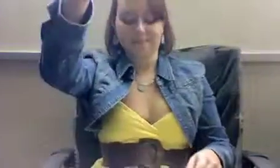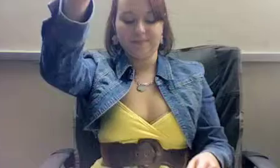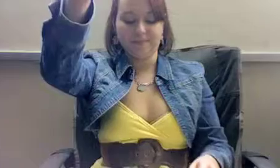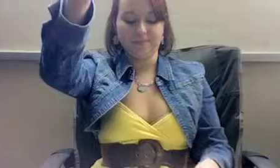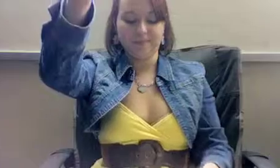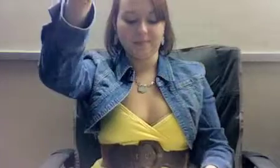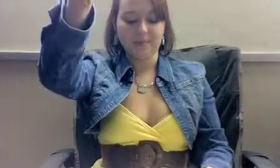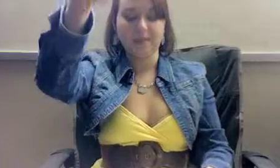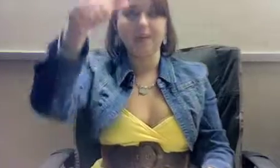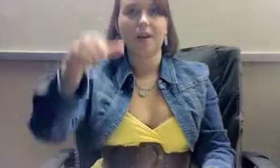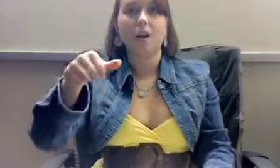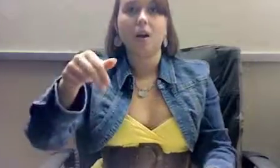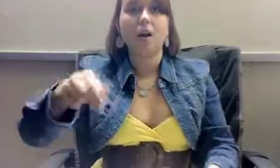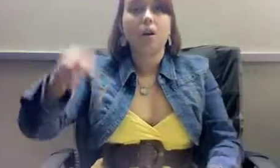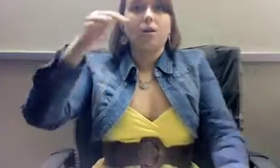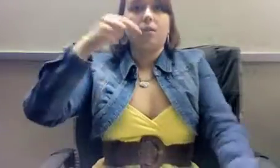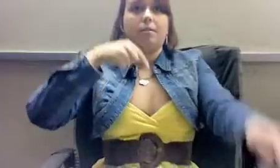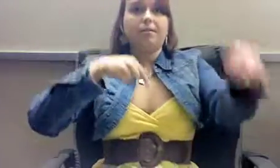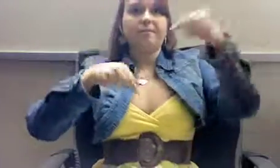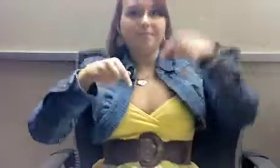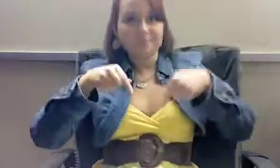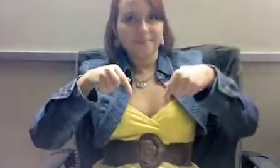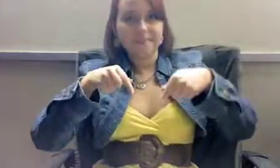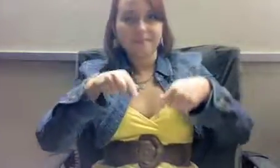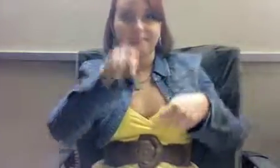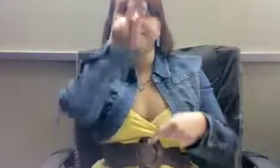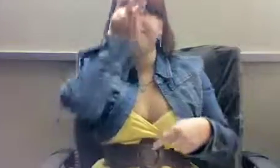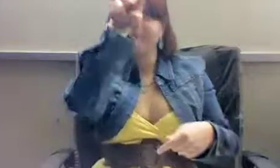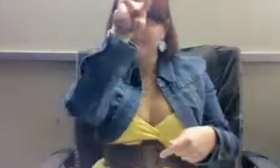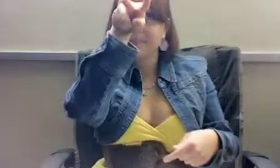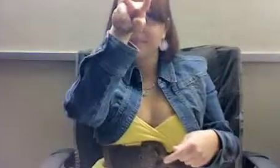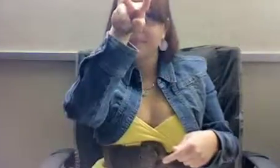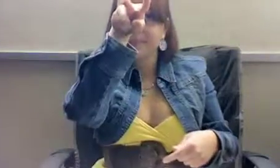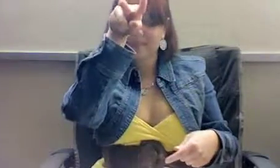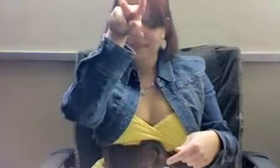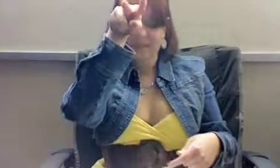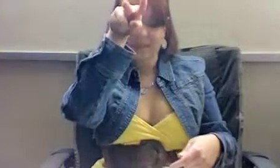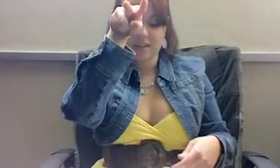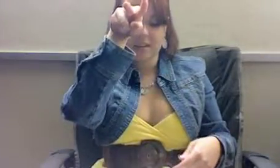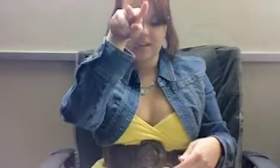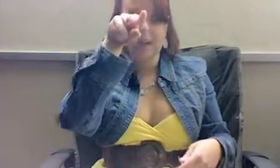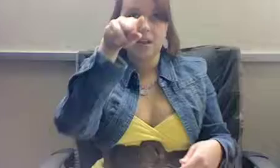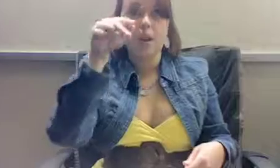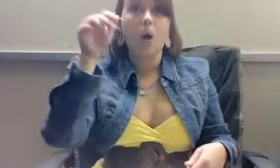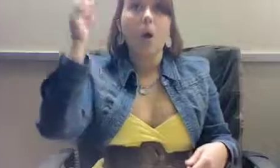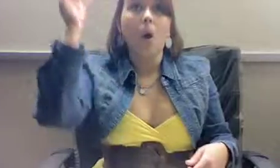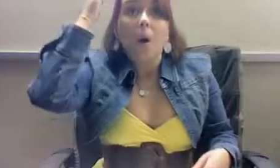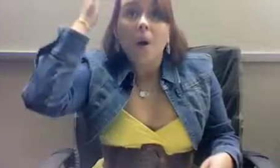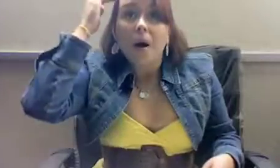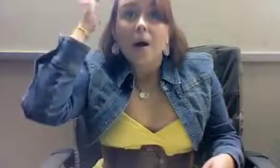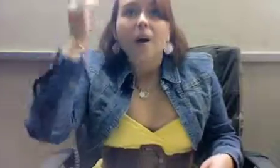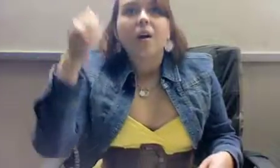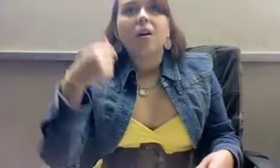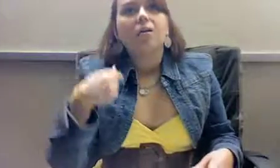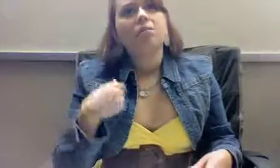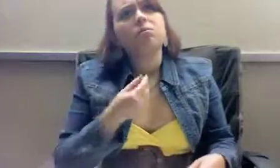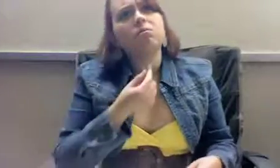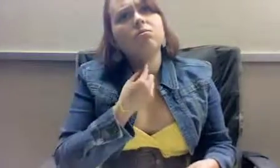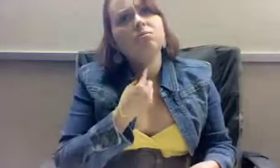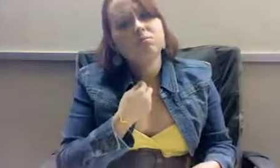You have a heart here and you're straying it, you're putting a strain on the bottom. And then I did that. Why is he setting up that is such a bomb? We're going to pocket